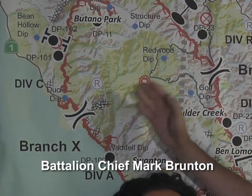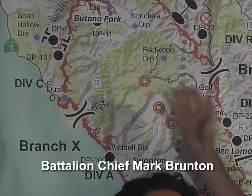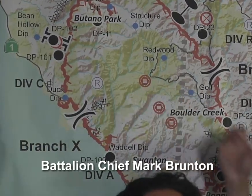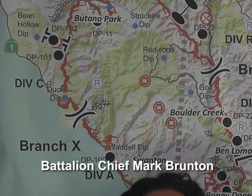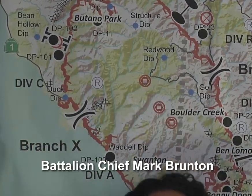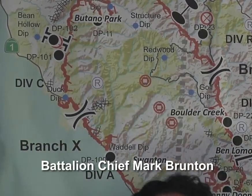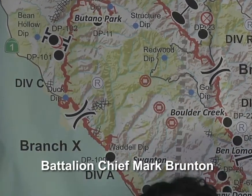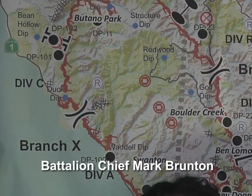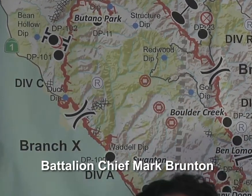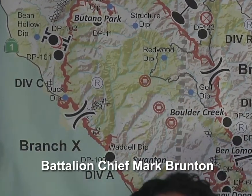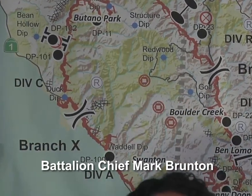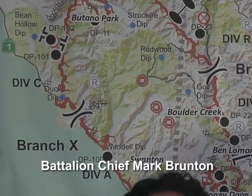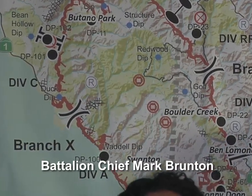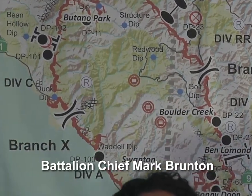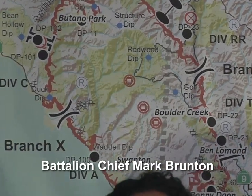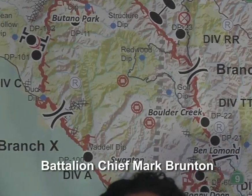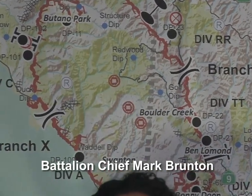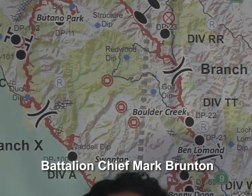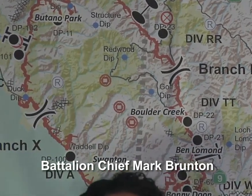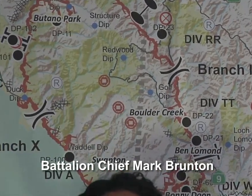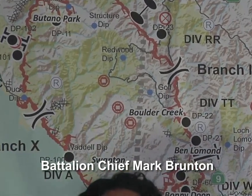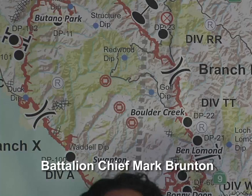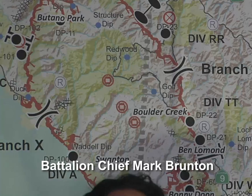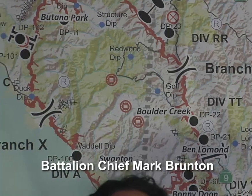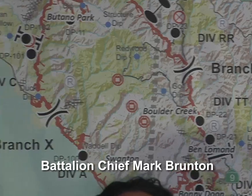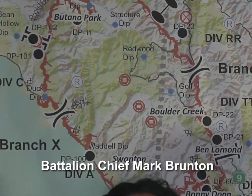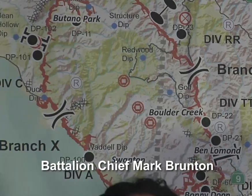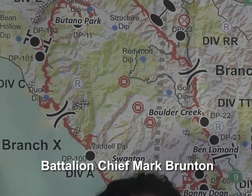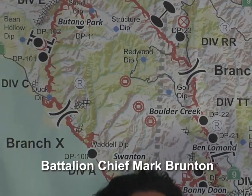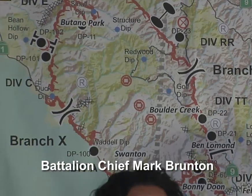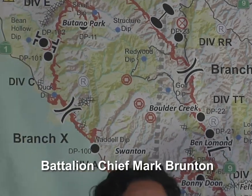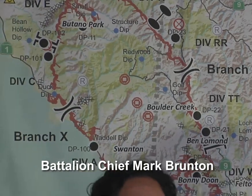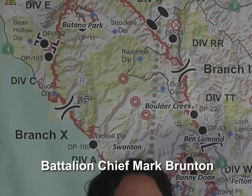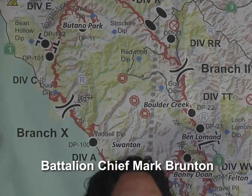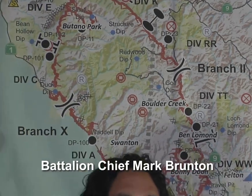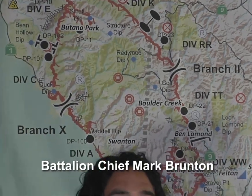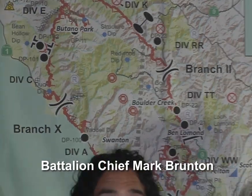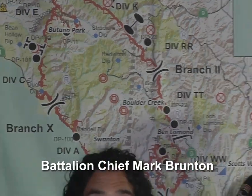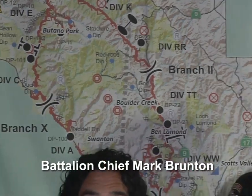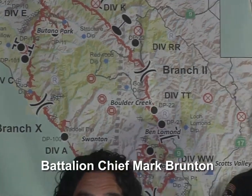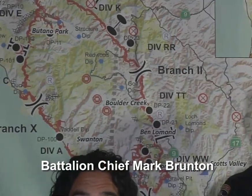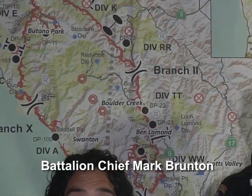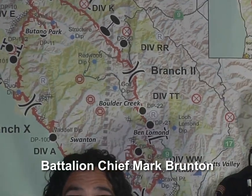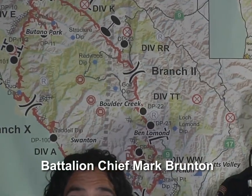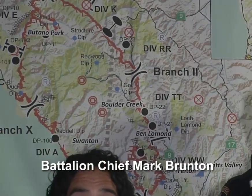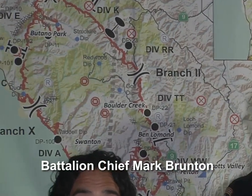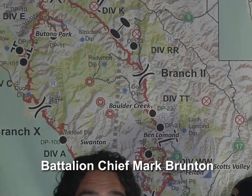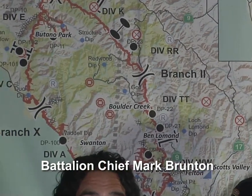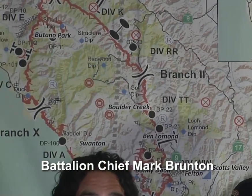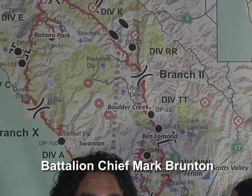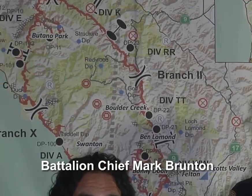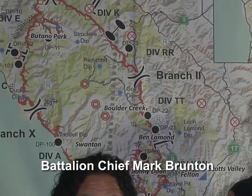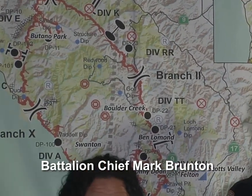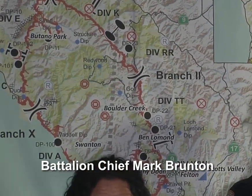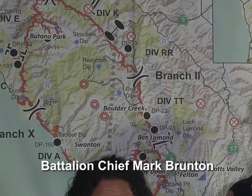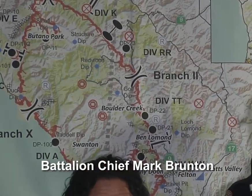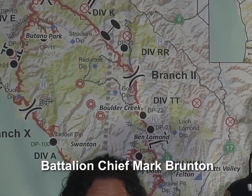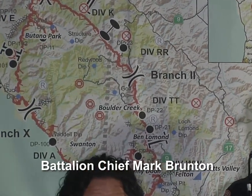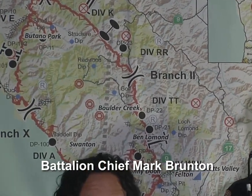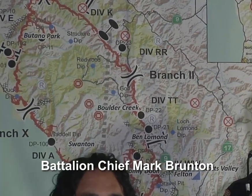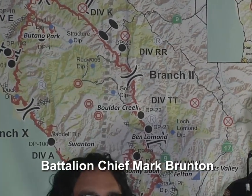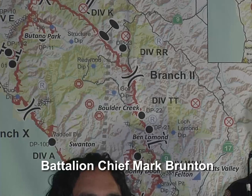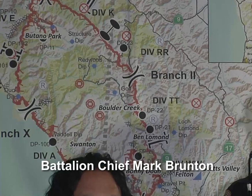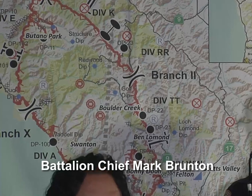Around Davenport, I haven't seen any movement of the fire. It is still hung up on the ridgetop. It's something that once we get more resources, we're going to go directly